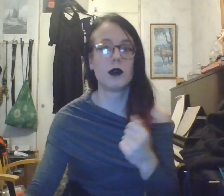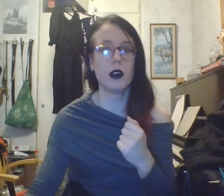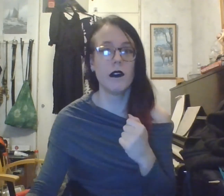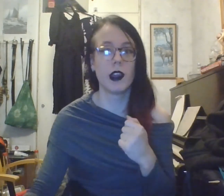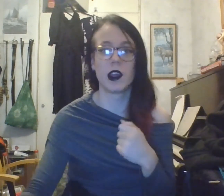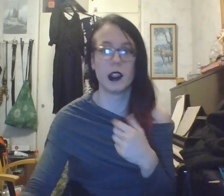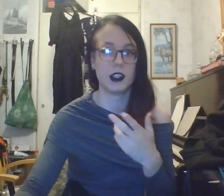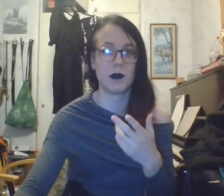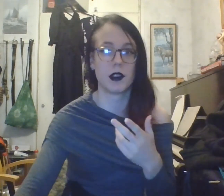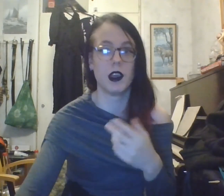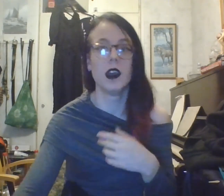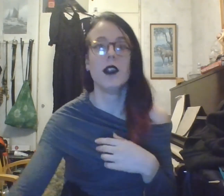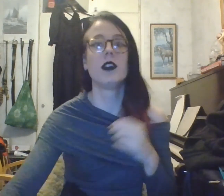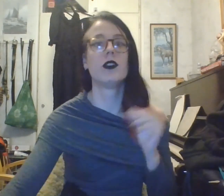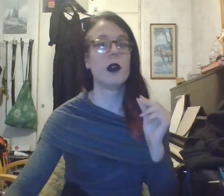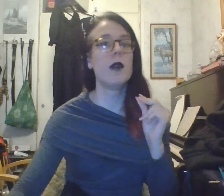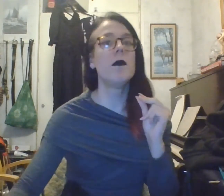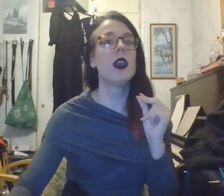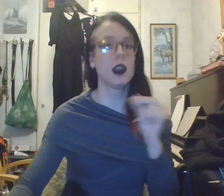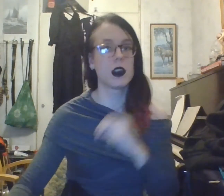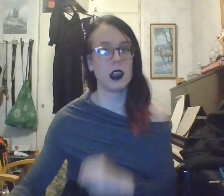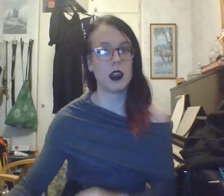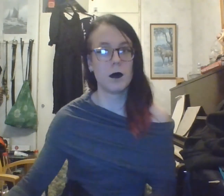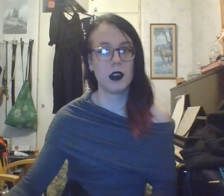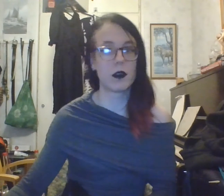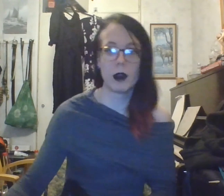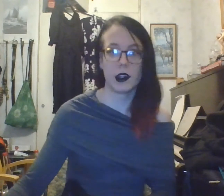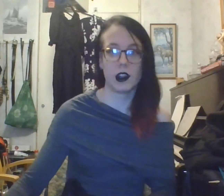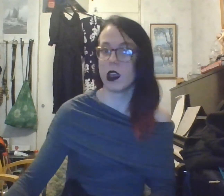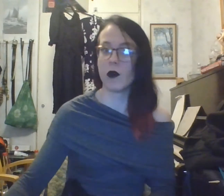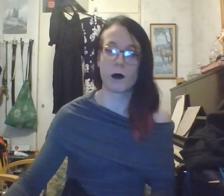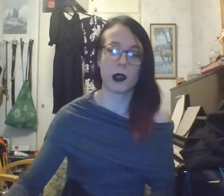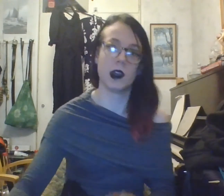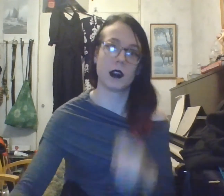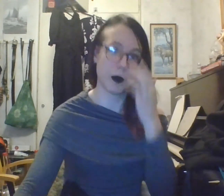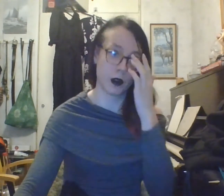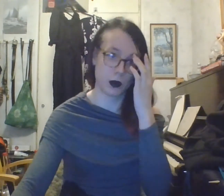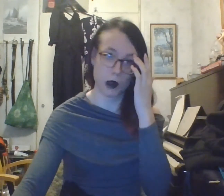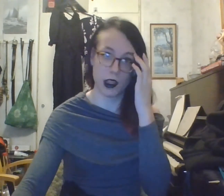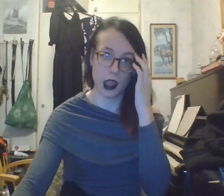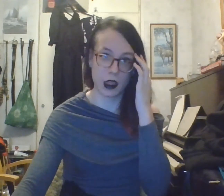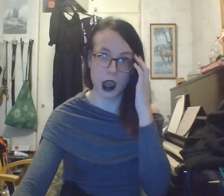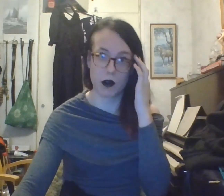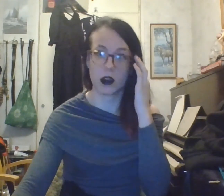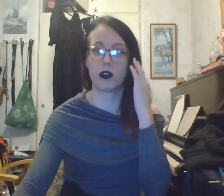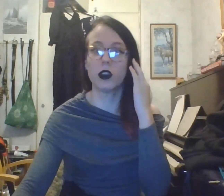their legitimacy, they should immediately be dismantled and replaced with a less hierarchical system.